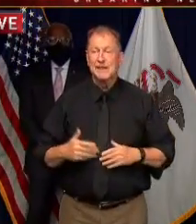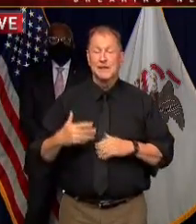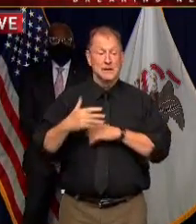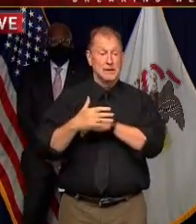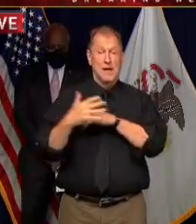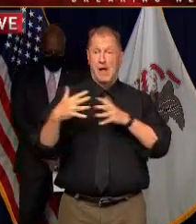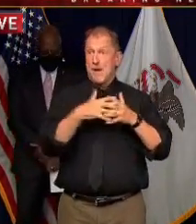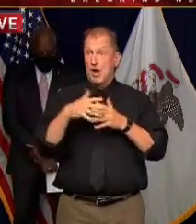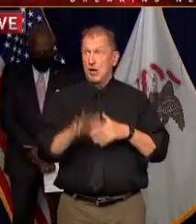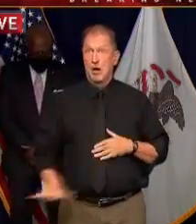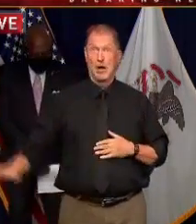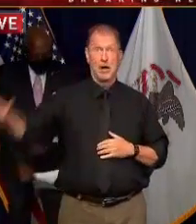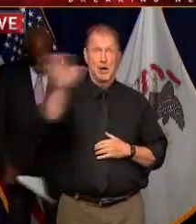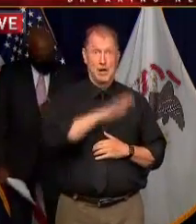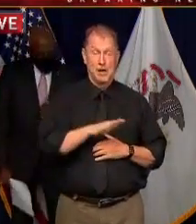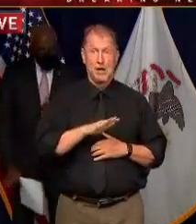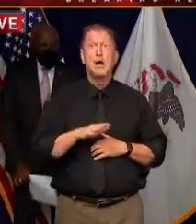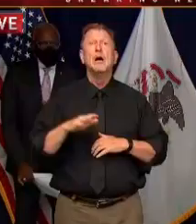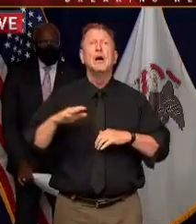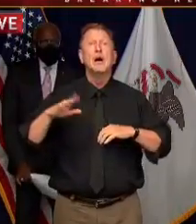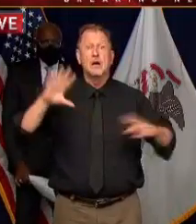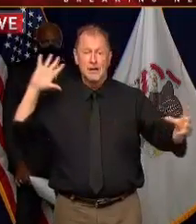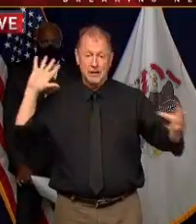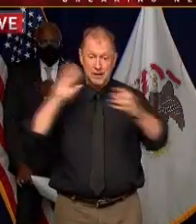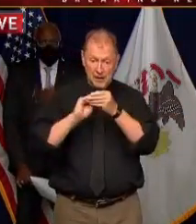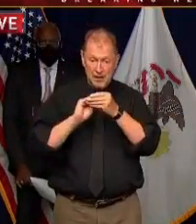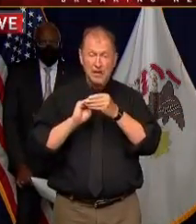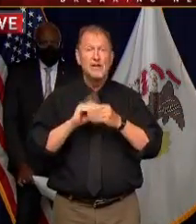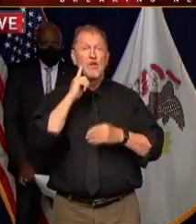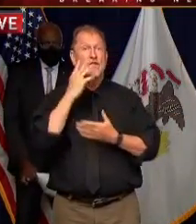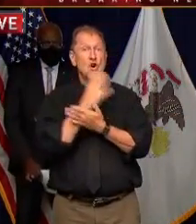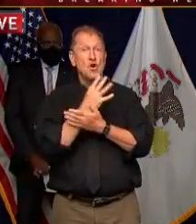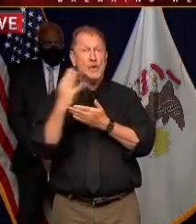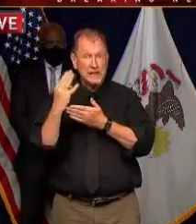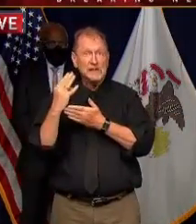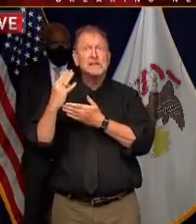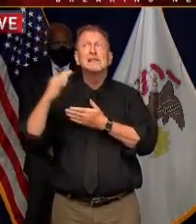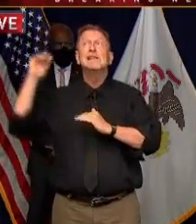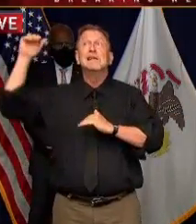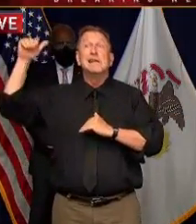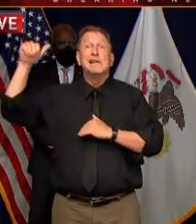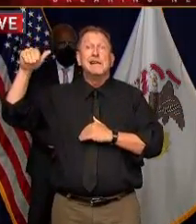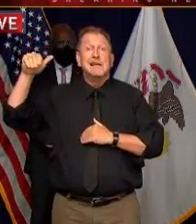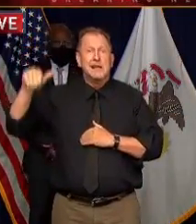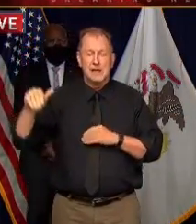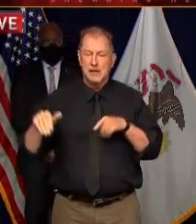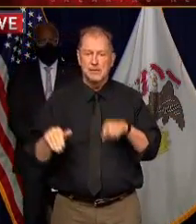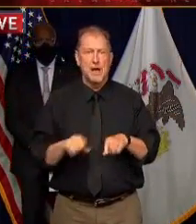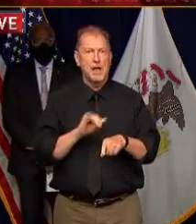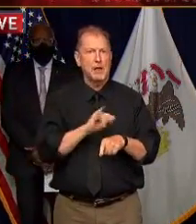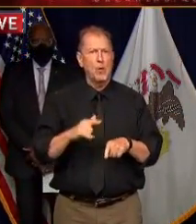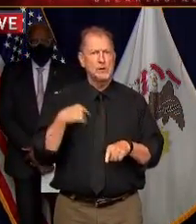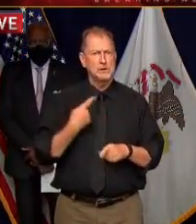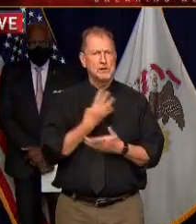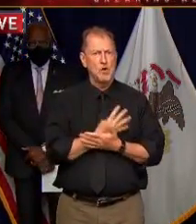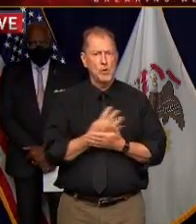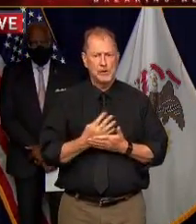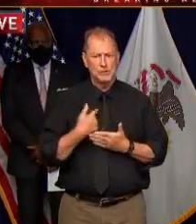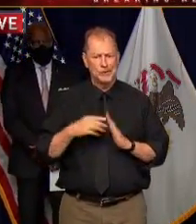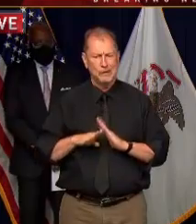the positivity rate has declined for four weeks in a row for Illinois the positivity rate has increased